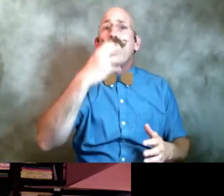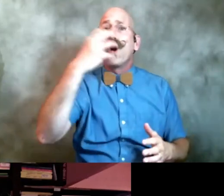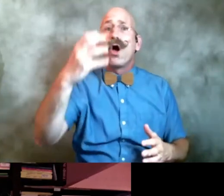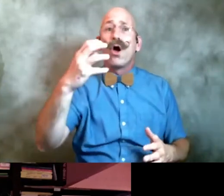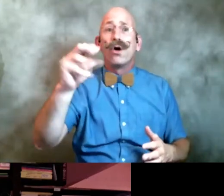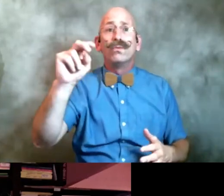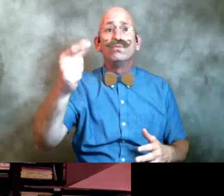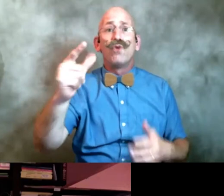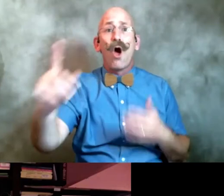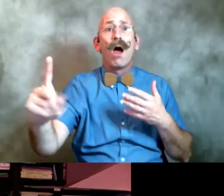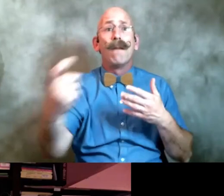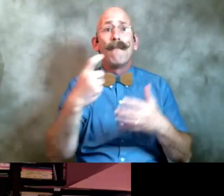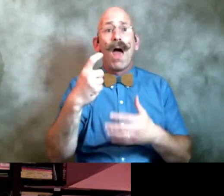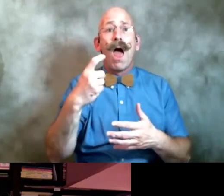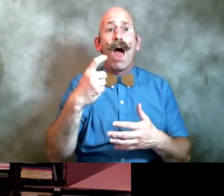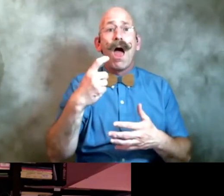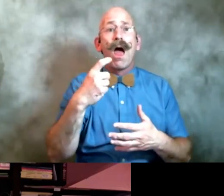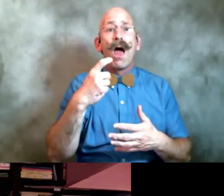come back